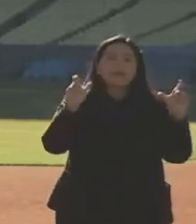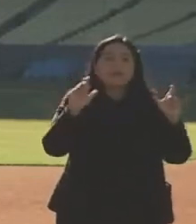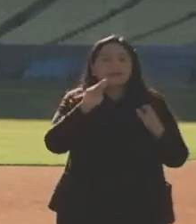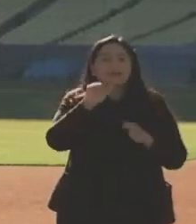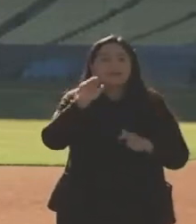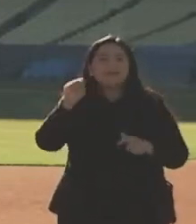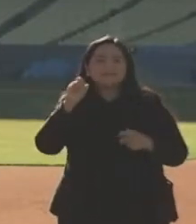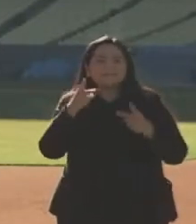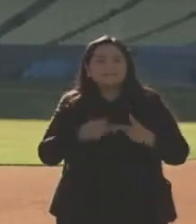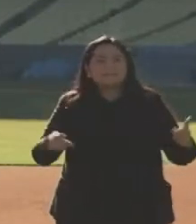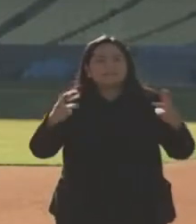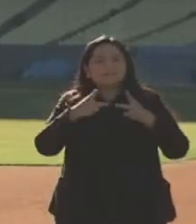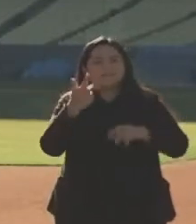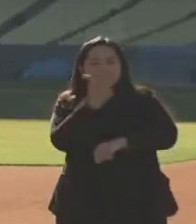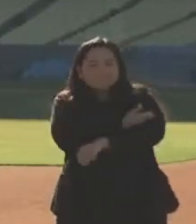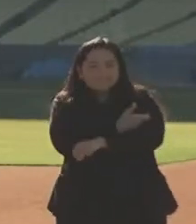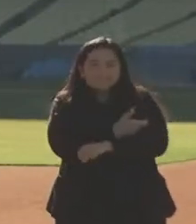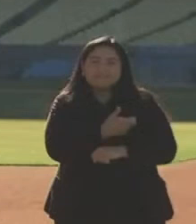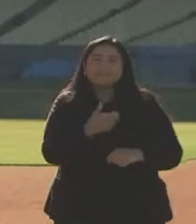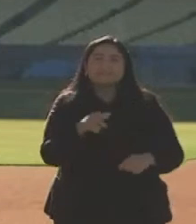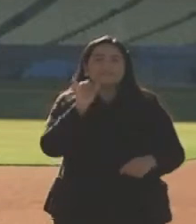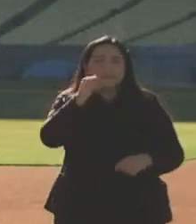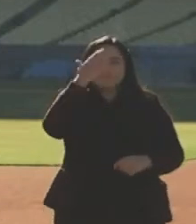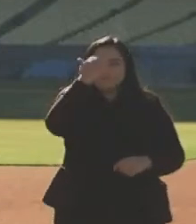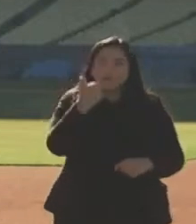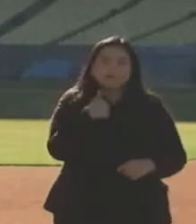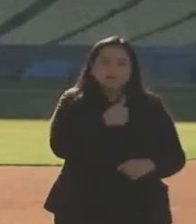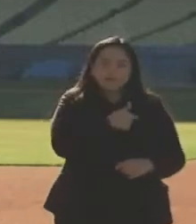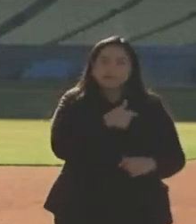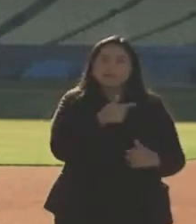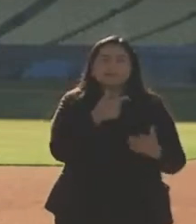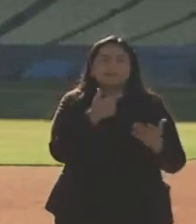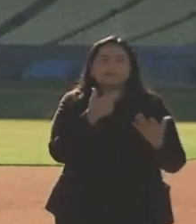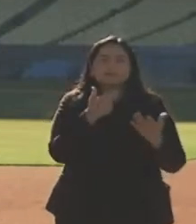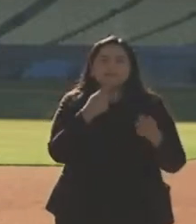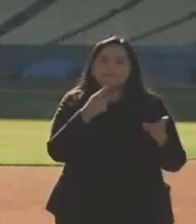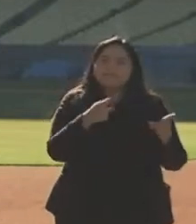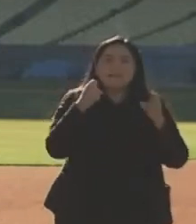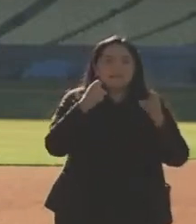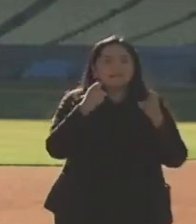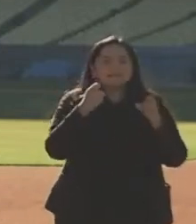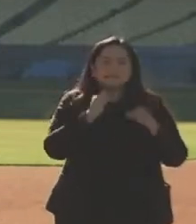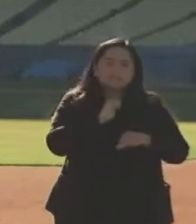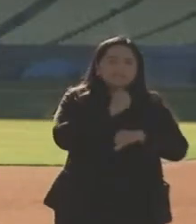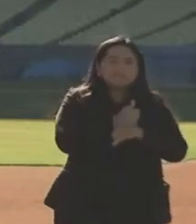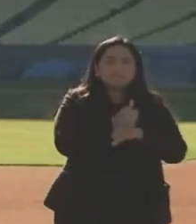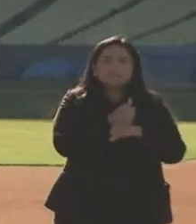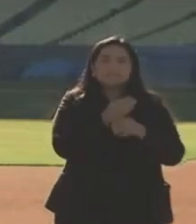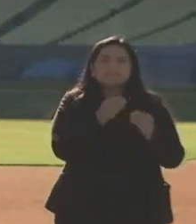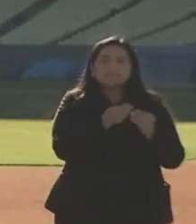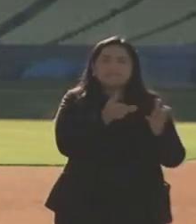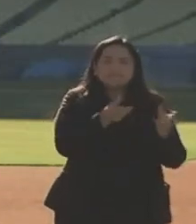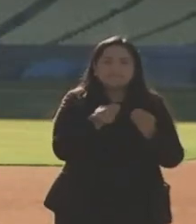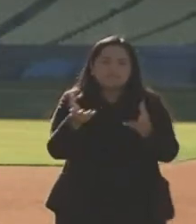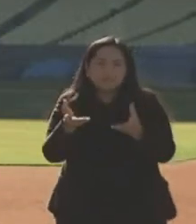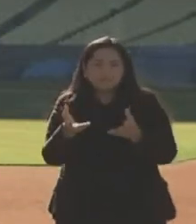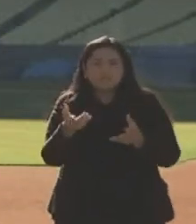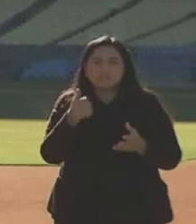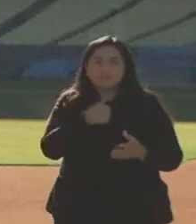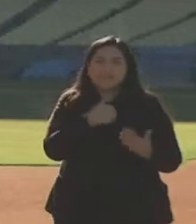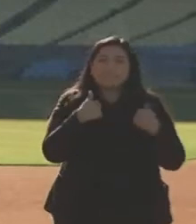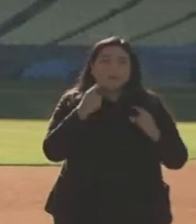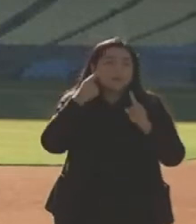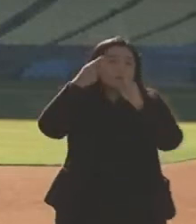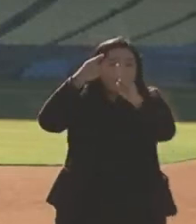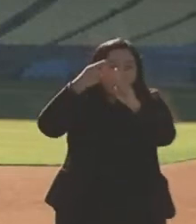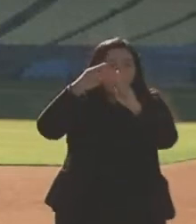significantly increased our administration. Just in the last seven or eight days, we put out an audacious goal, a stretch